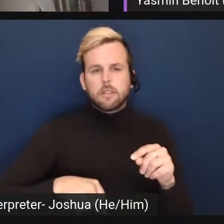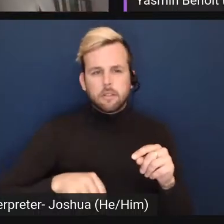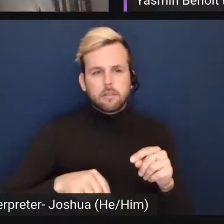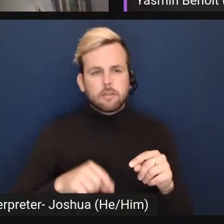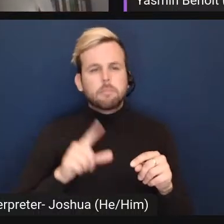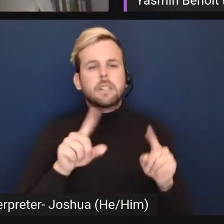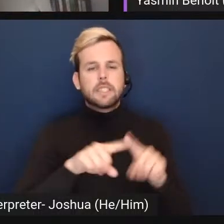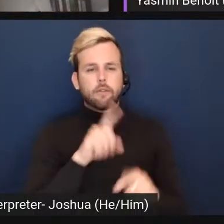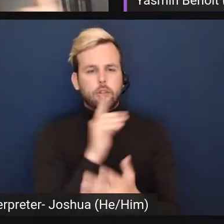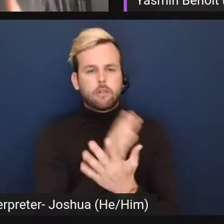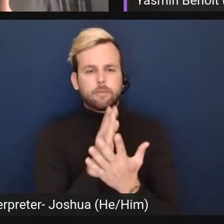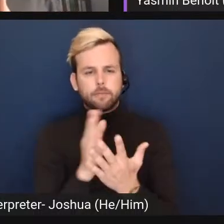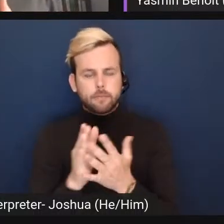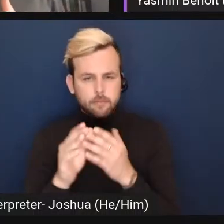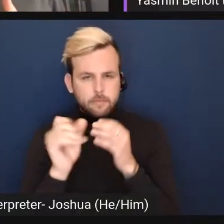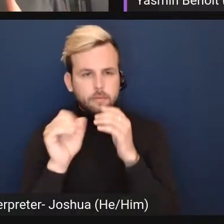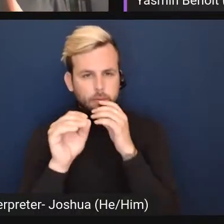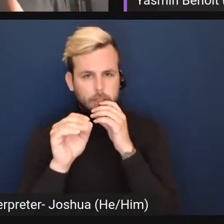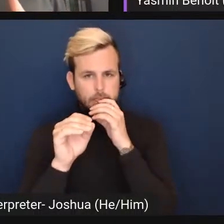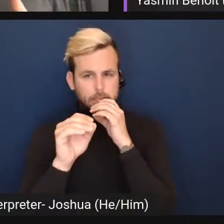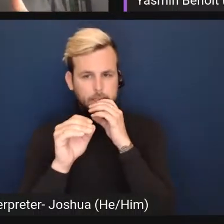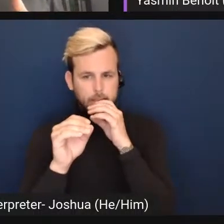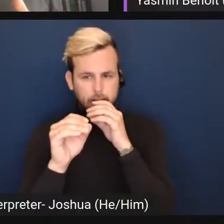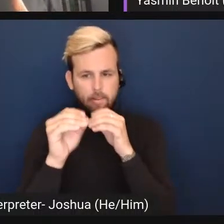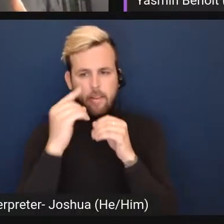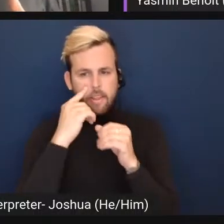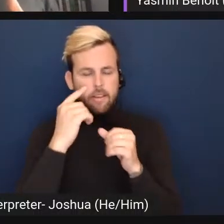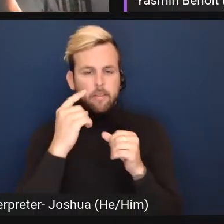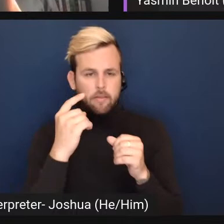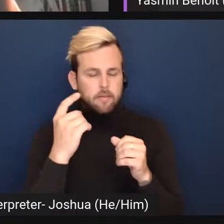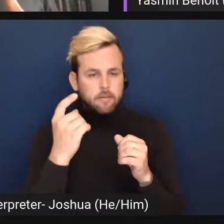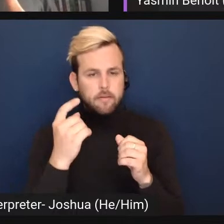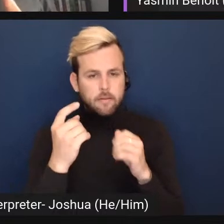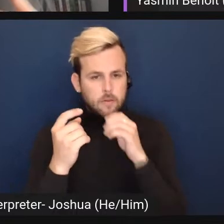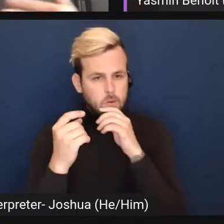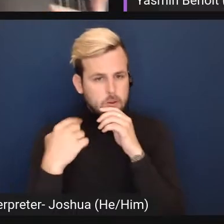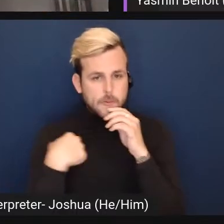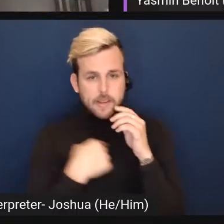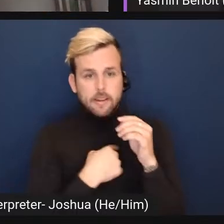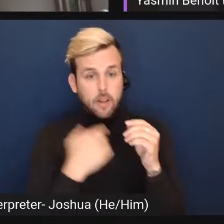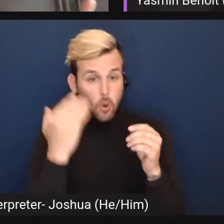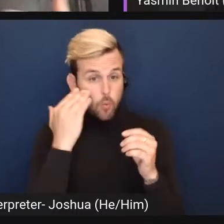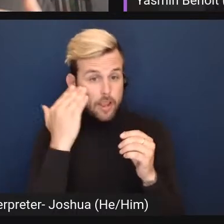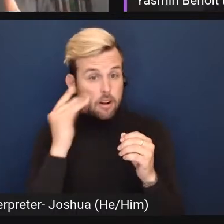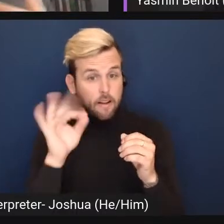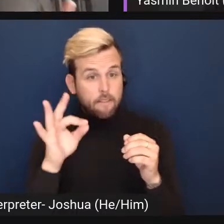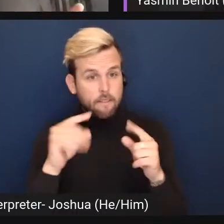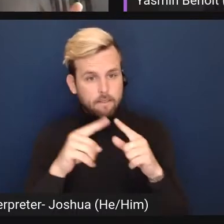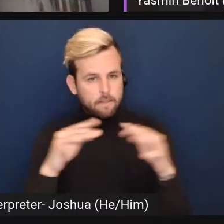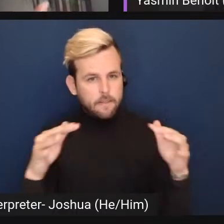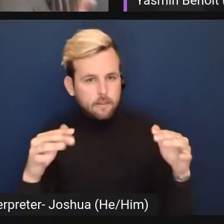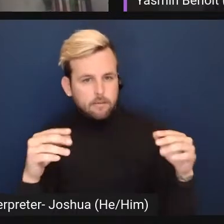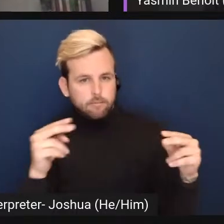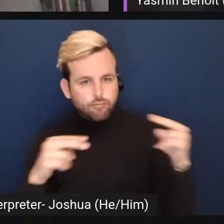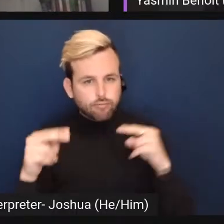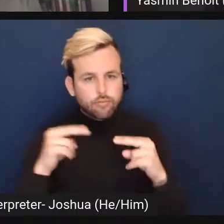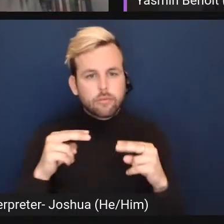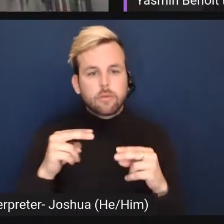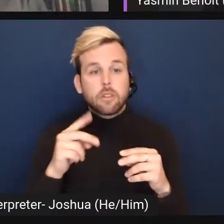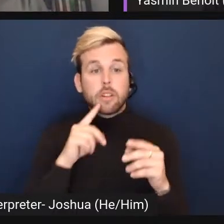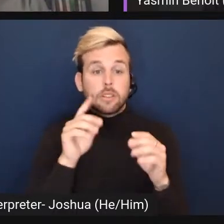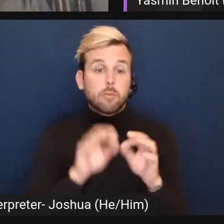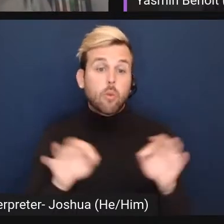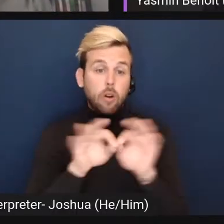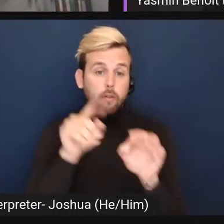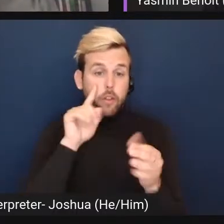else might use it. So, uh, I think we are aware of the controversy and also feel like it's an important controversy